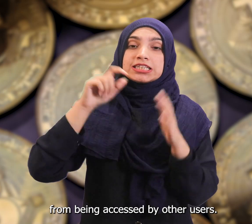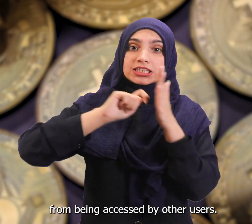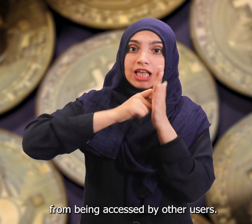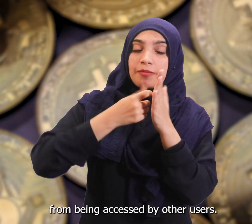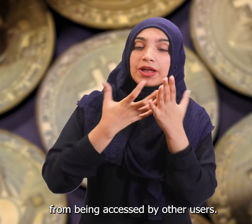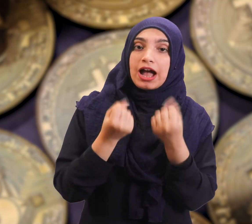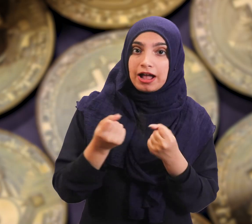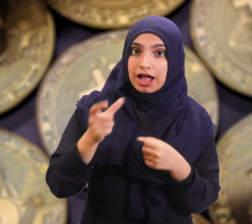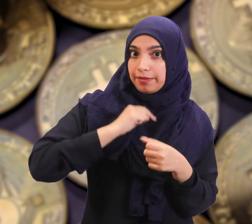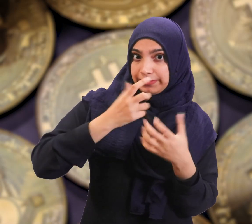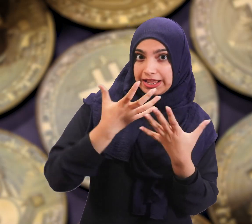users.